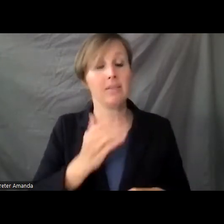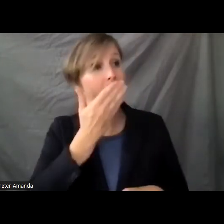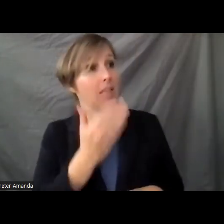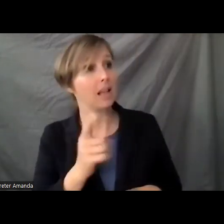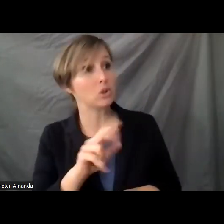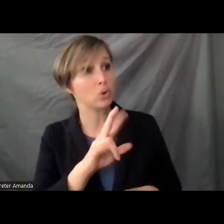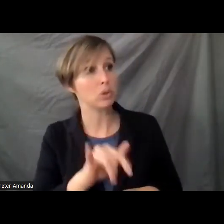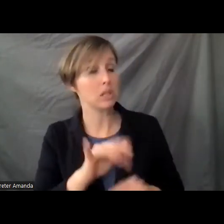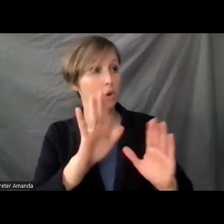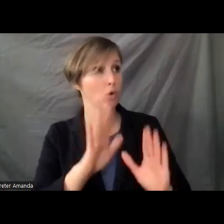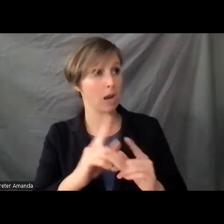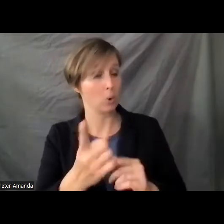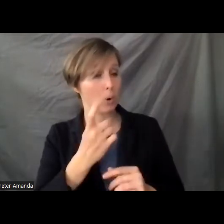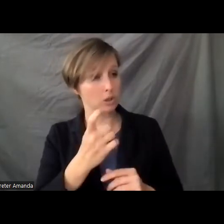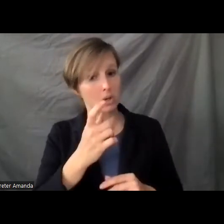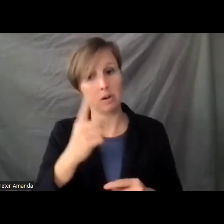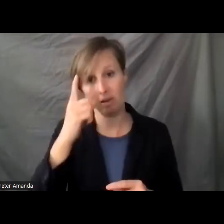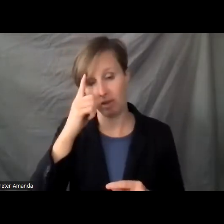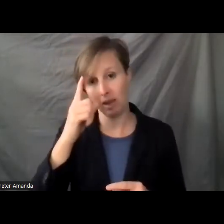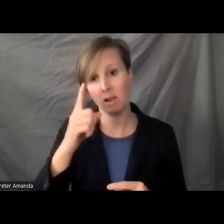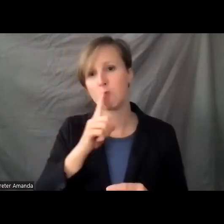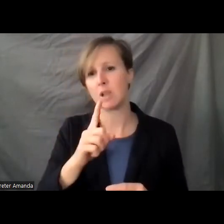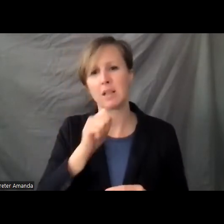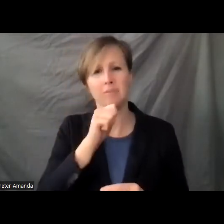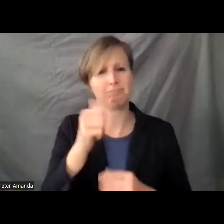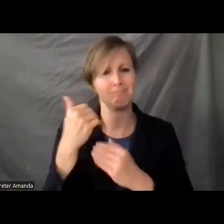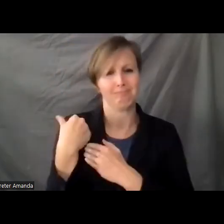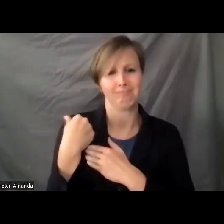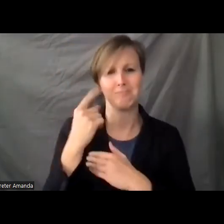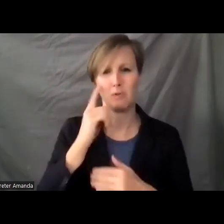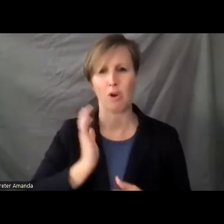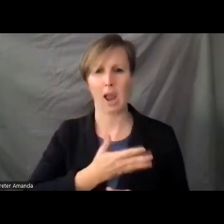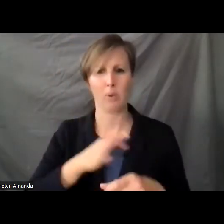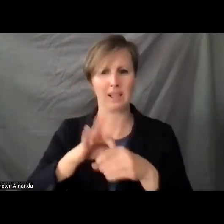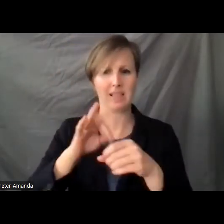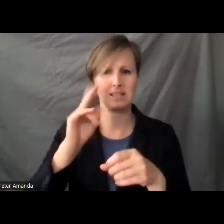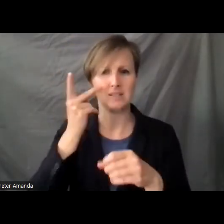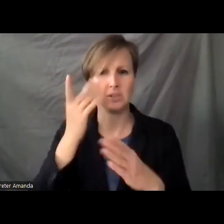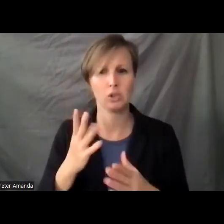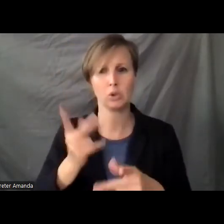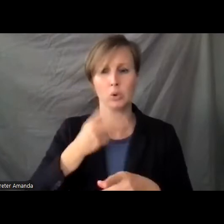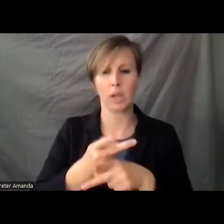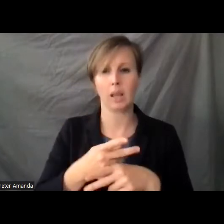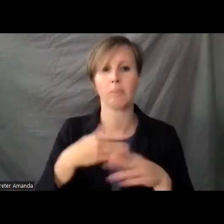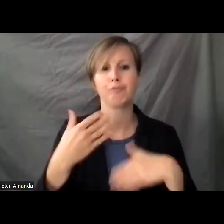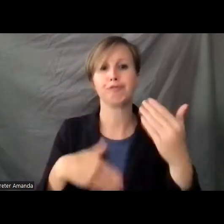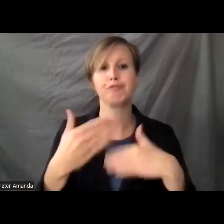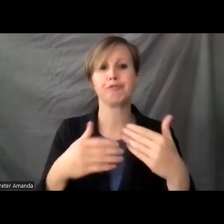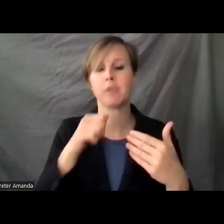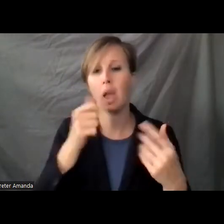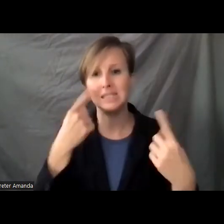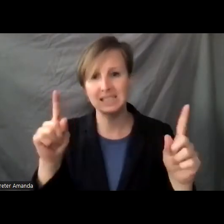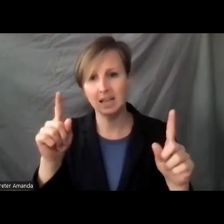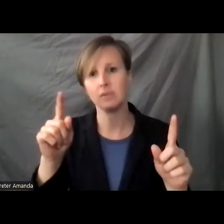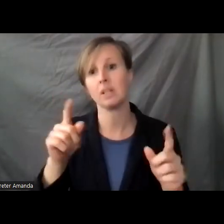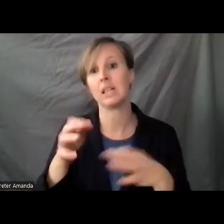question, and I think it's actually irresponsible for our elected officials to keep pushing this along unsuccessfully